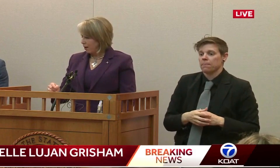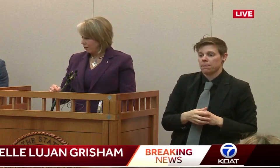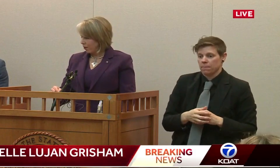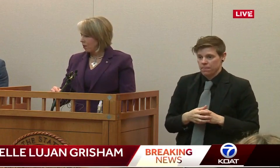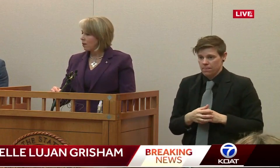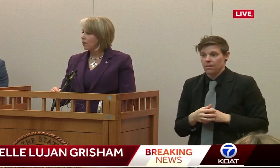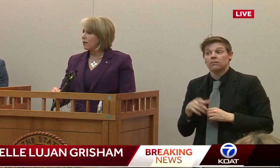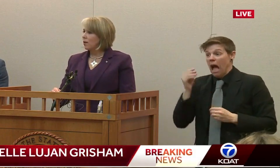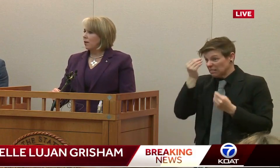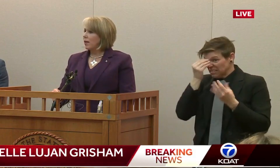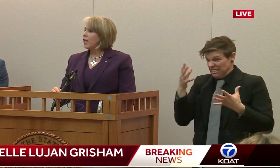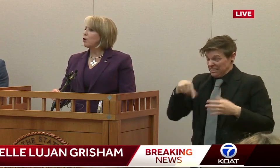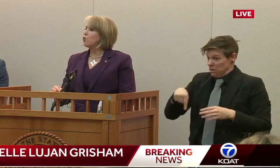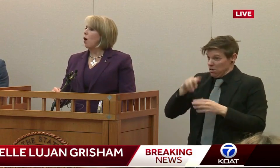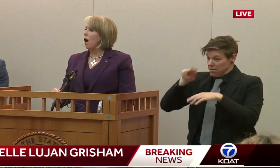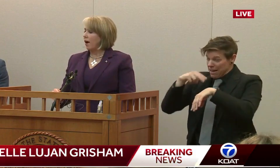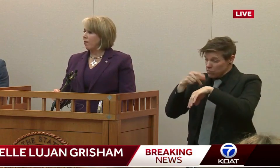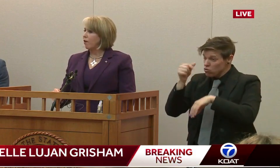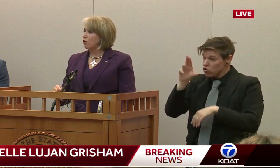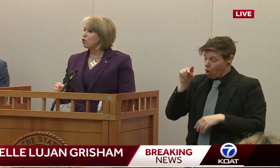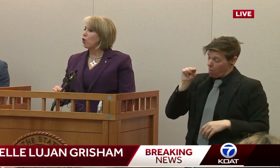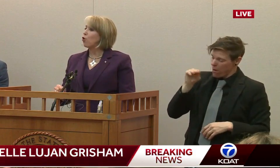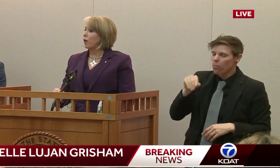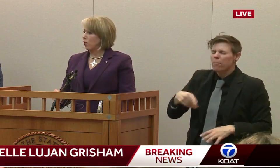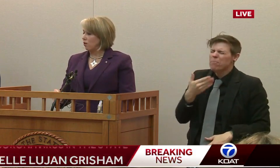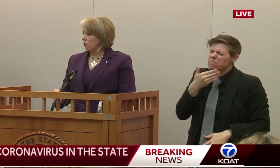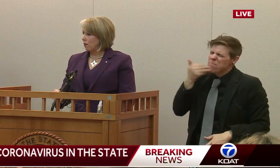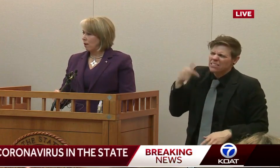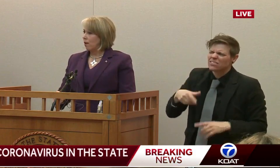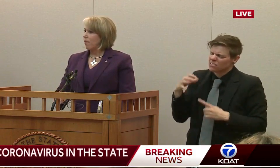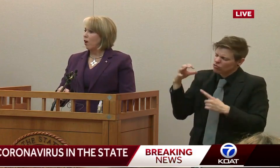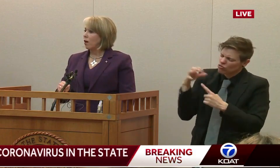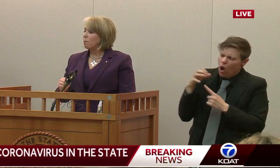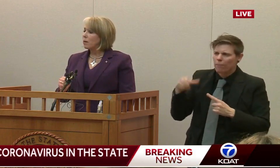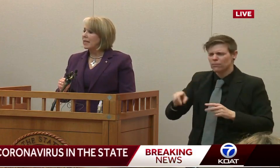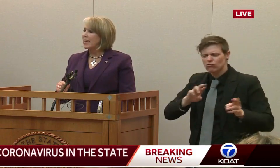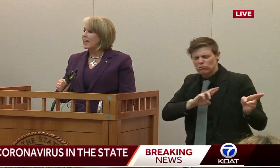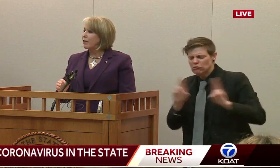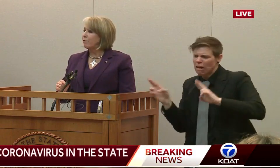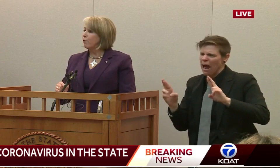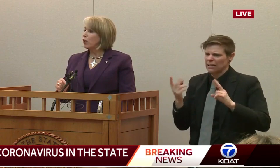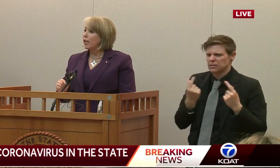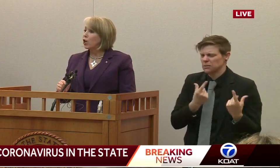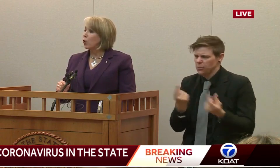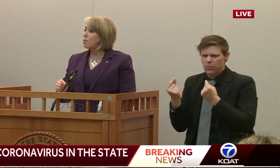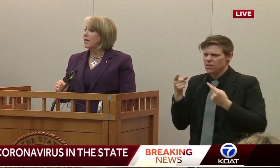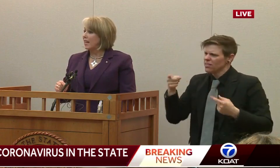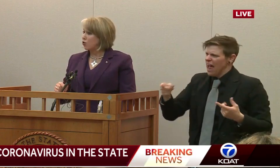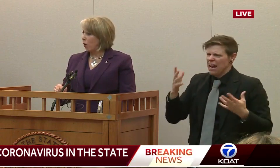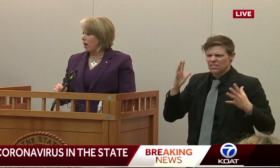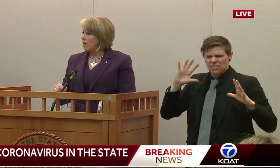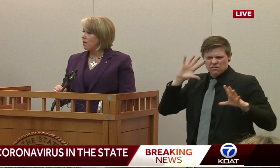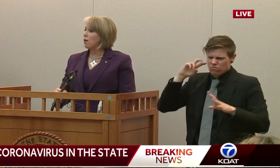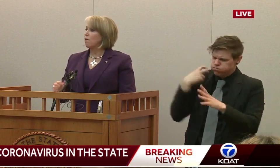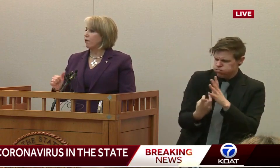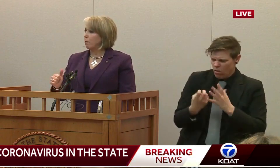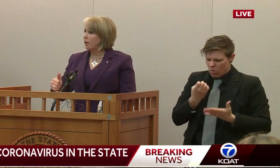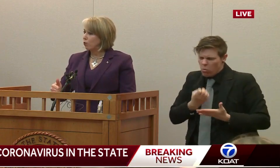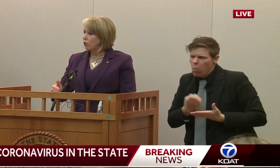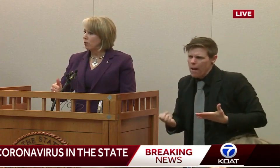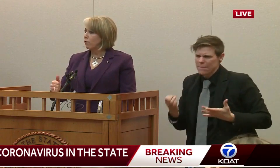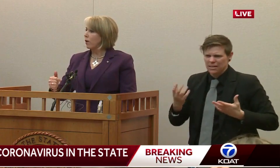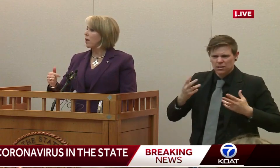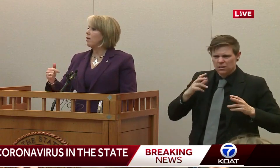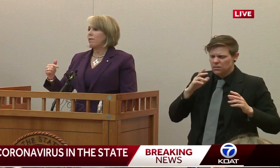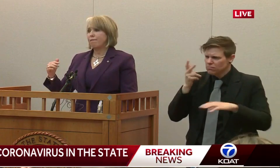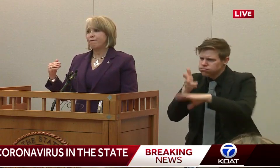at everything. Here's why they're so critical. They are completely and fully equipped and trained for